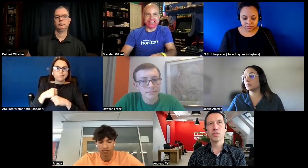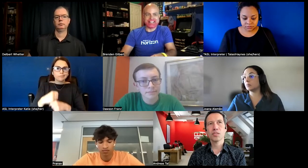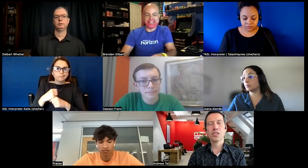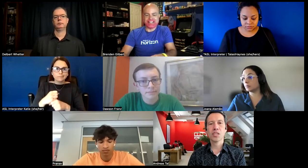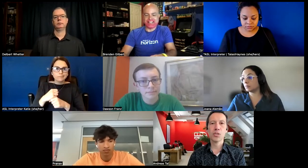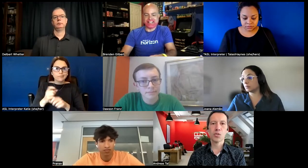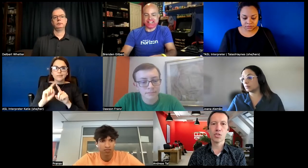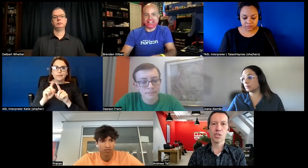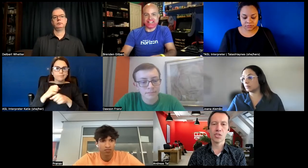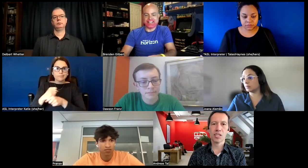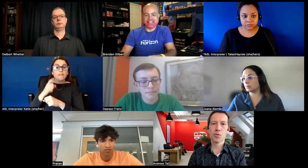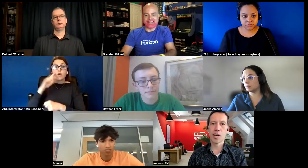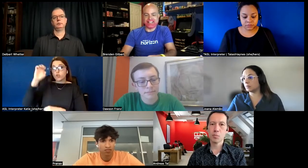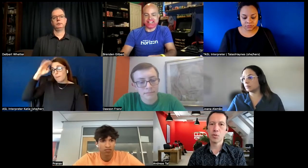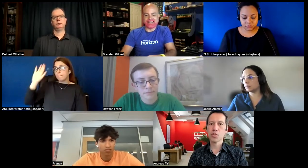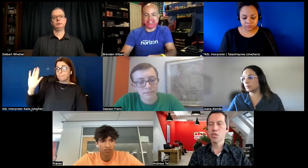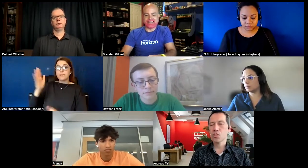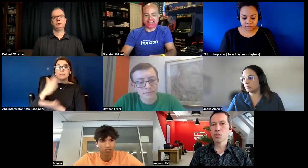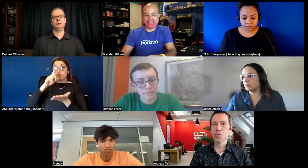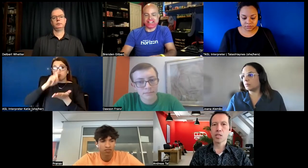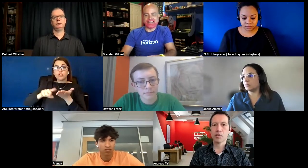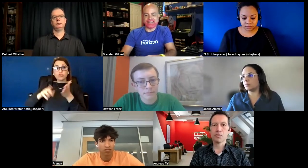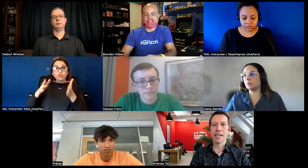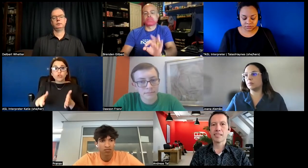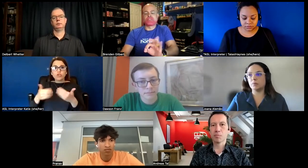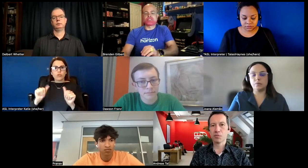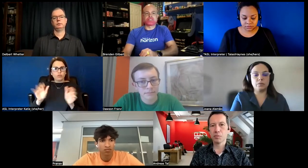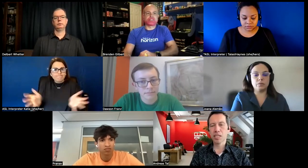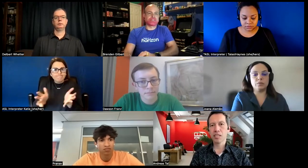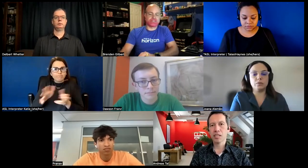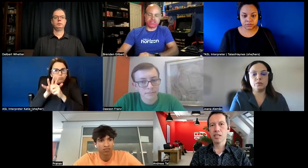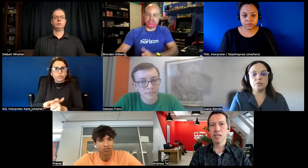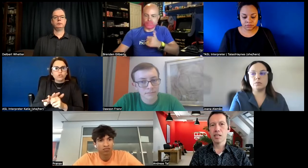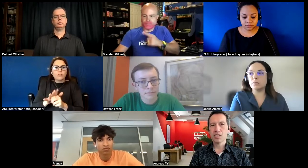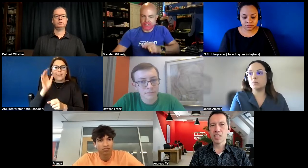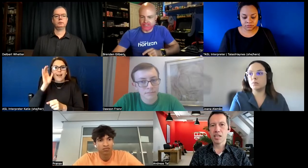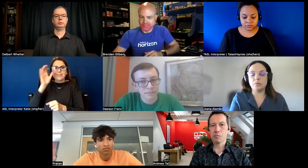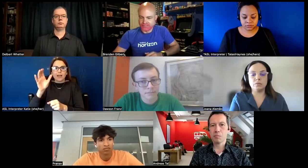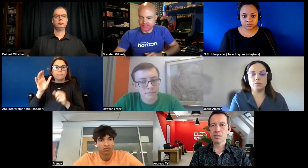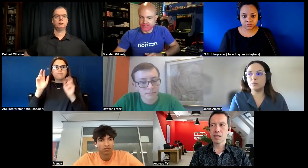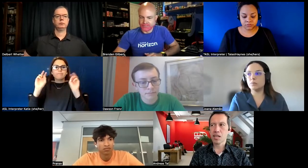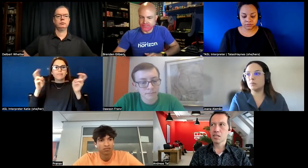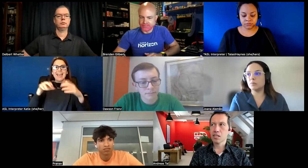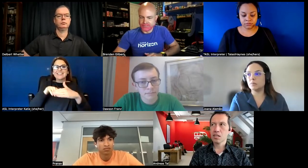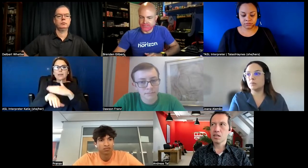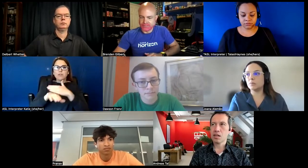there are some researchers that try to push the concept of accessible filmmaking that means that our